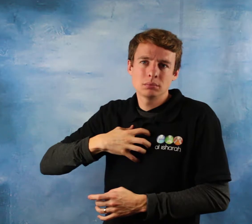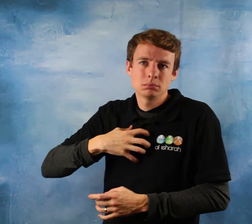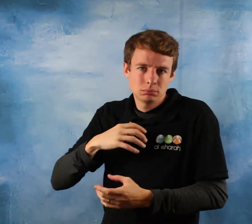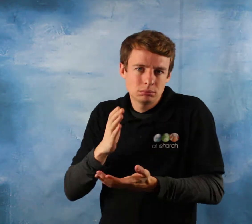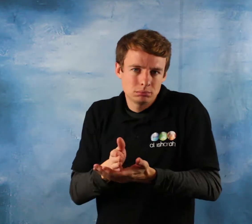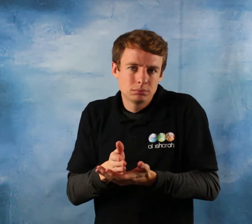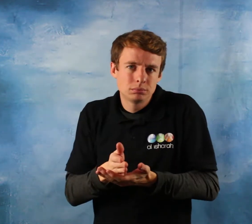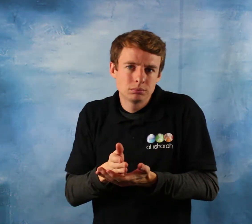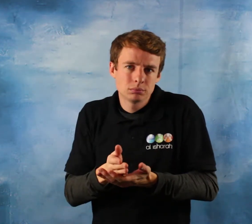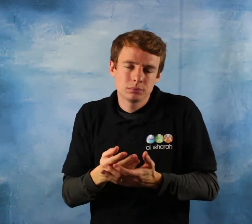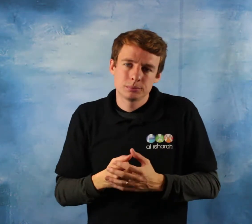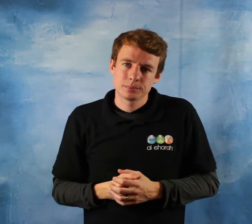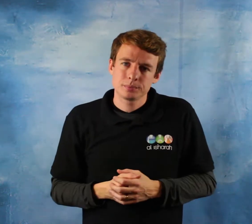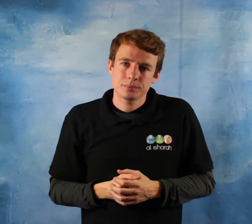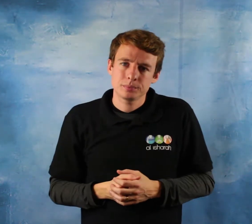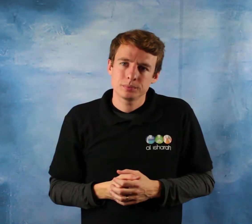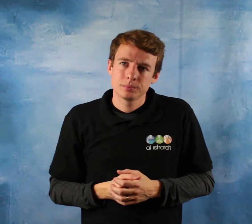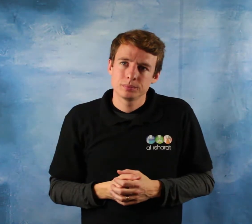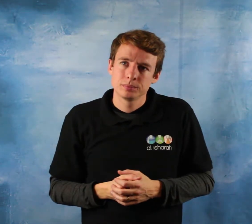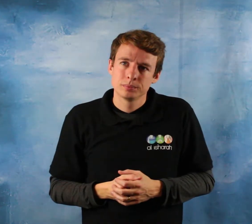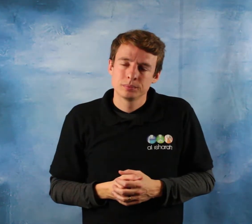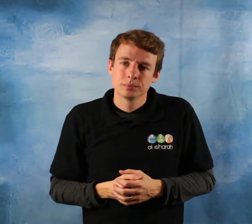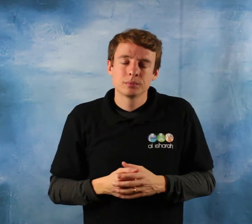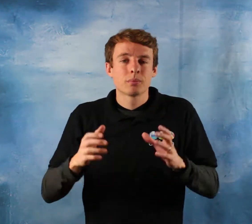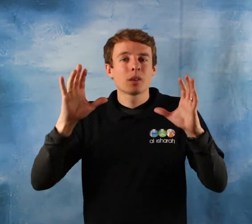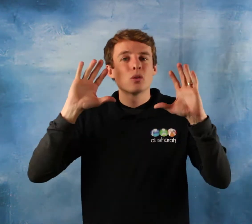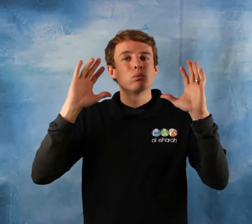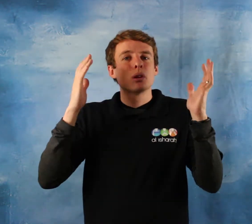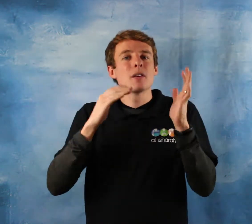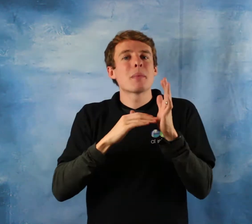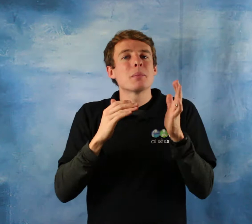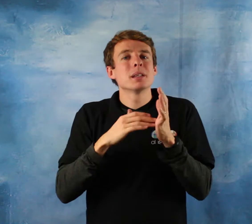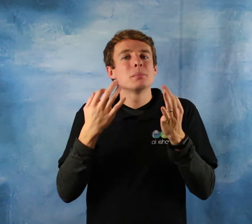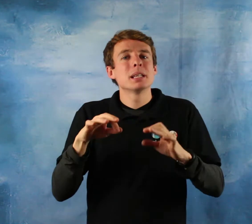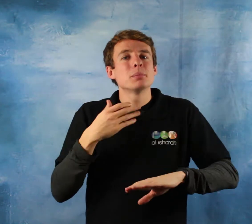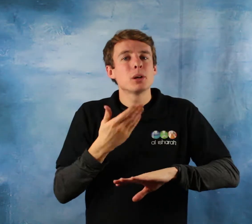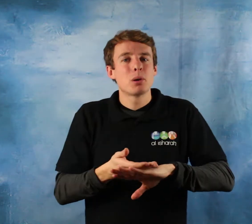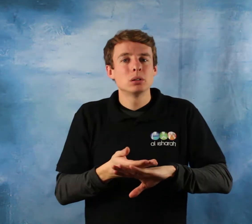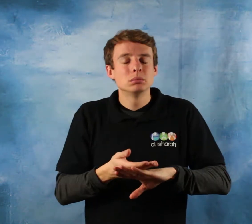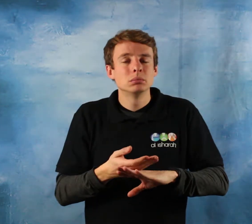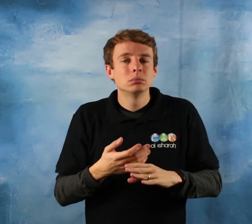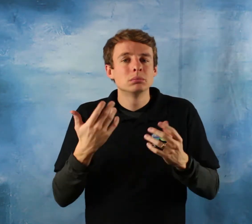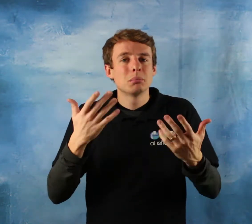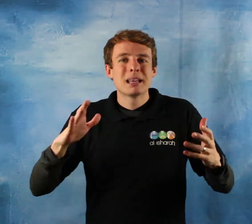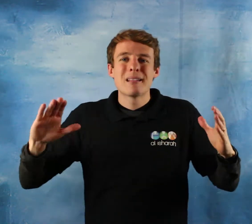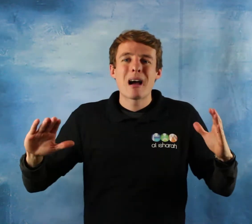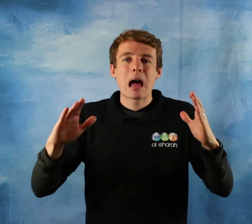during the farewell sermon his one and only pilgrimage where he stood on arafah and he addressed